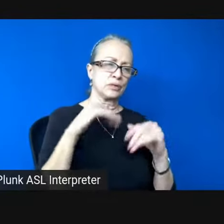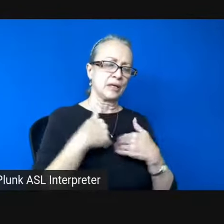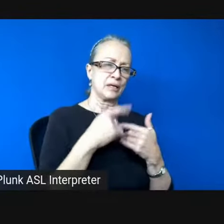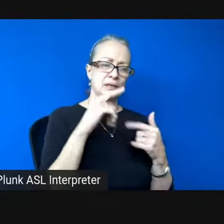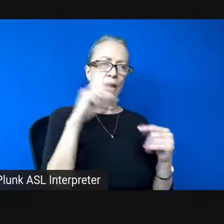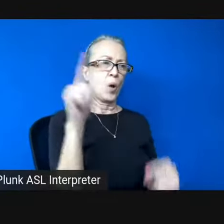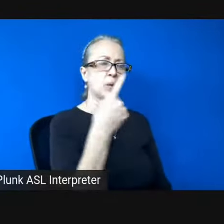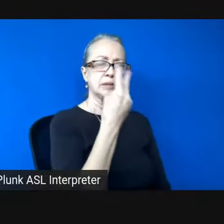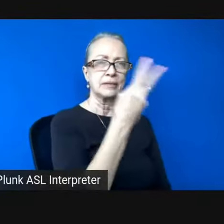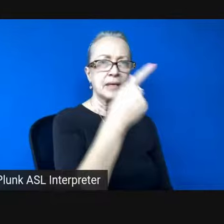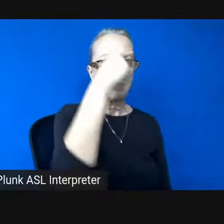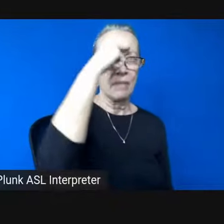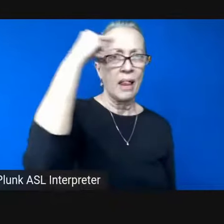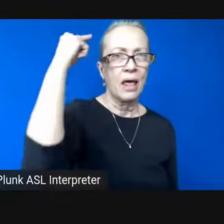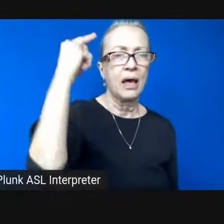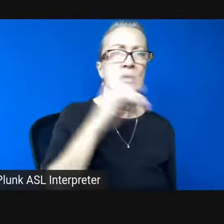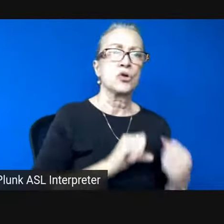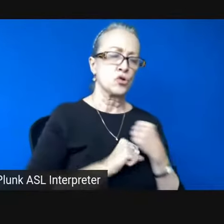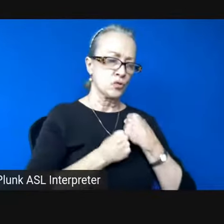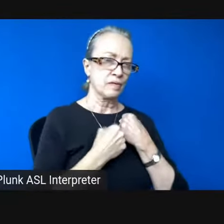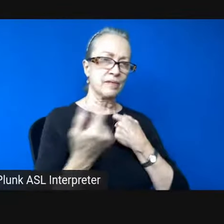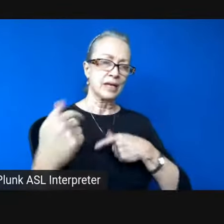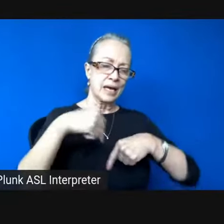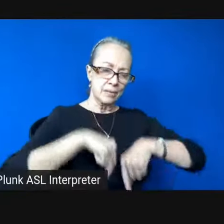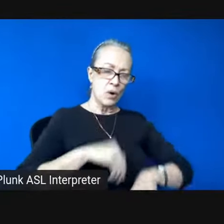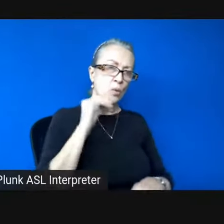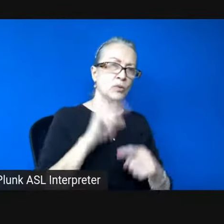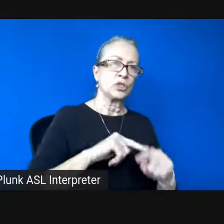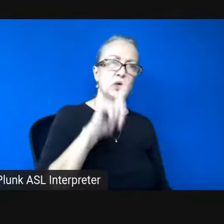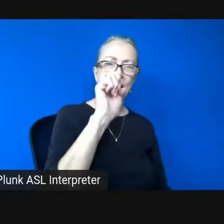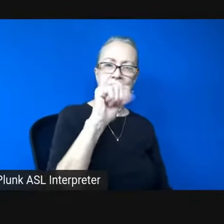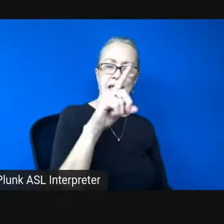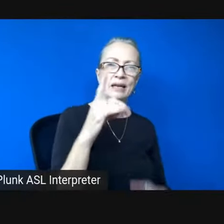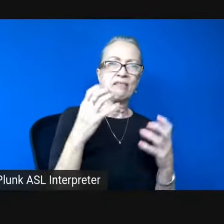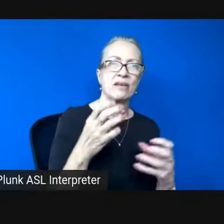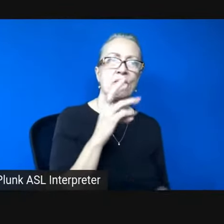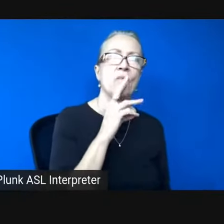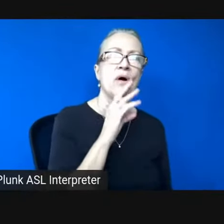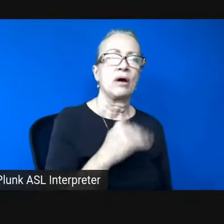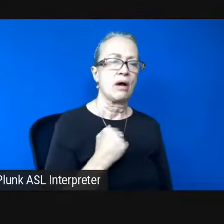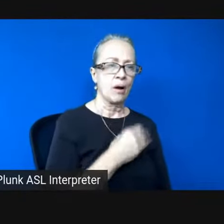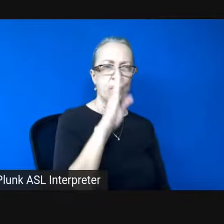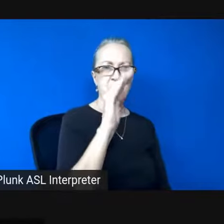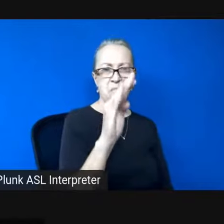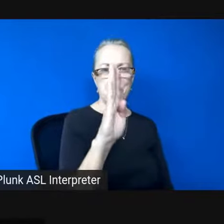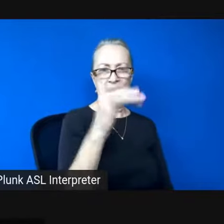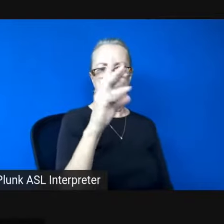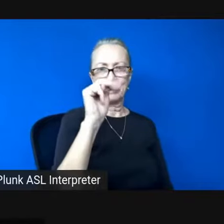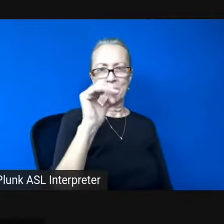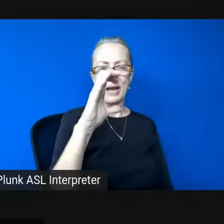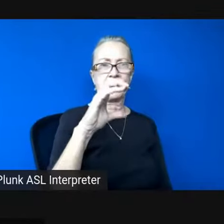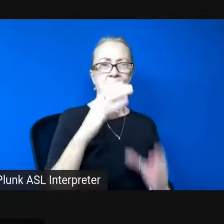Grief came home to our lead-thick water, our Big Mac breakfast greasing the way between